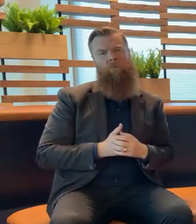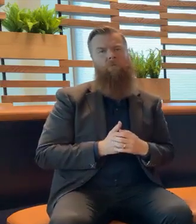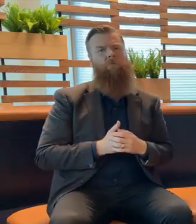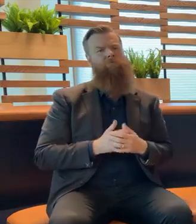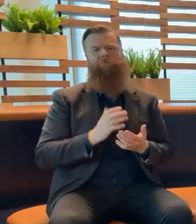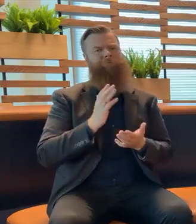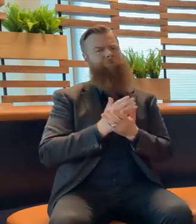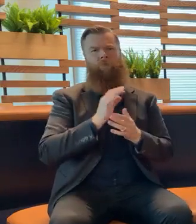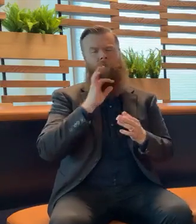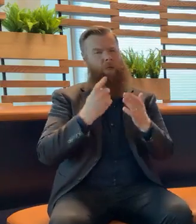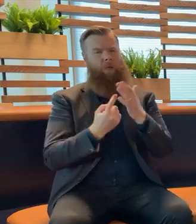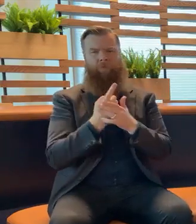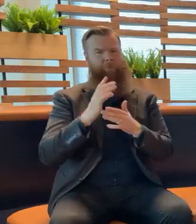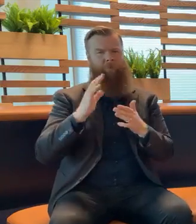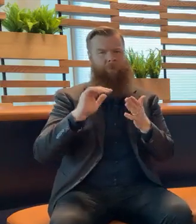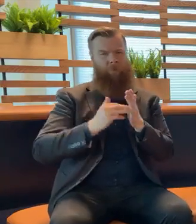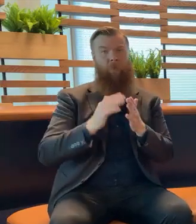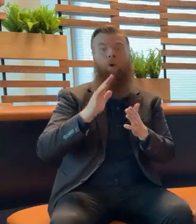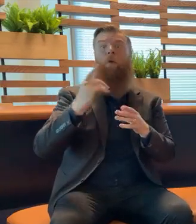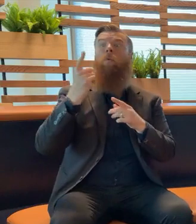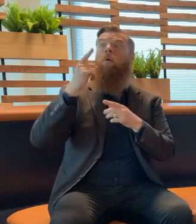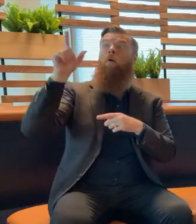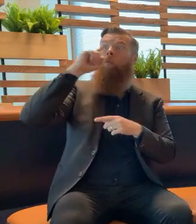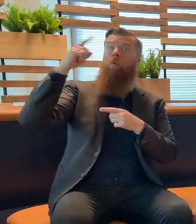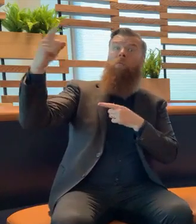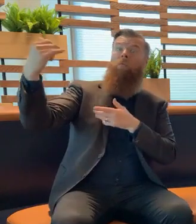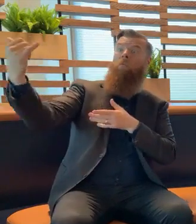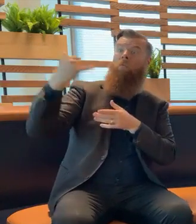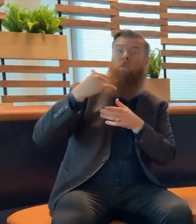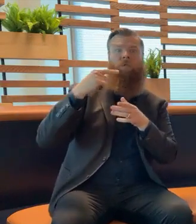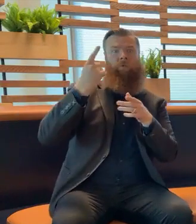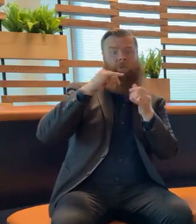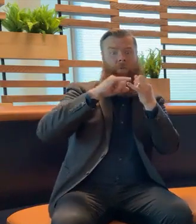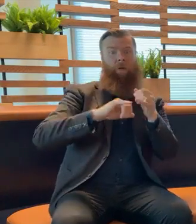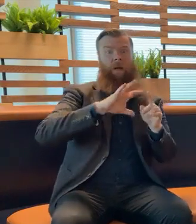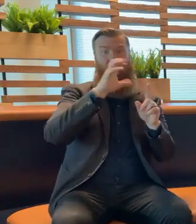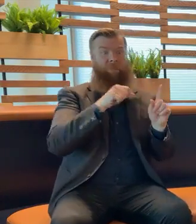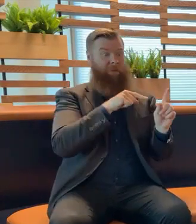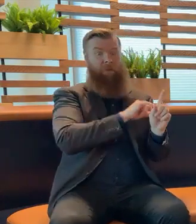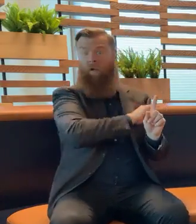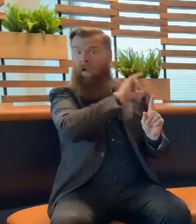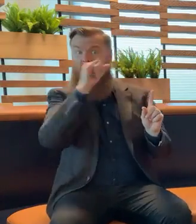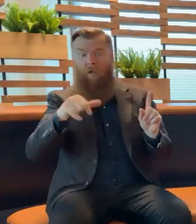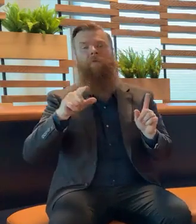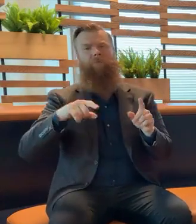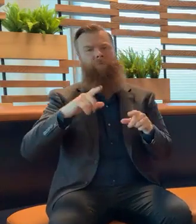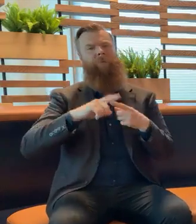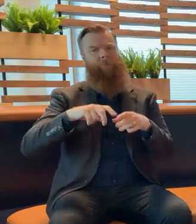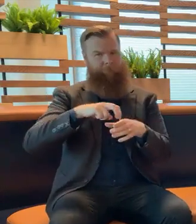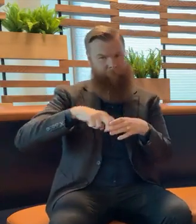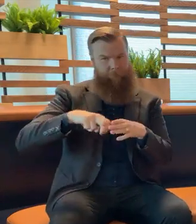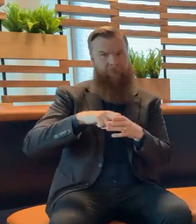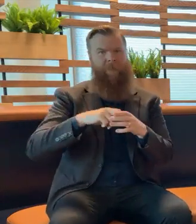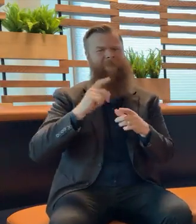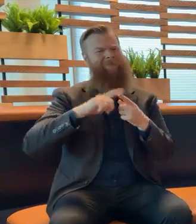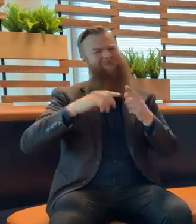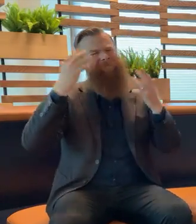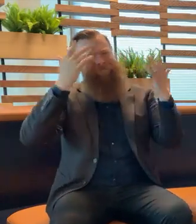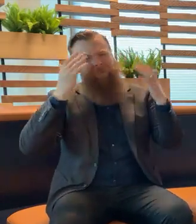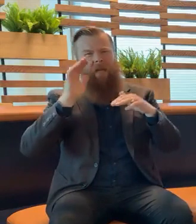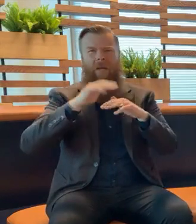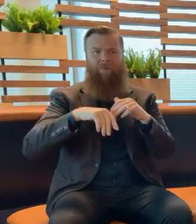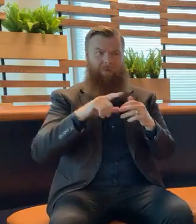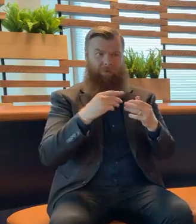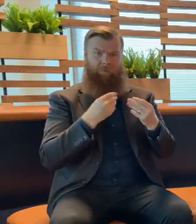But we're constantly looking at that question and will provide information to government as we have